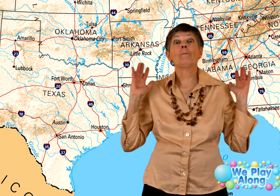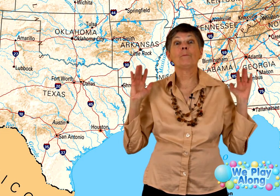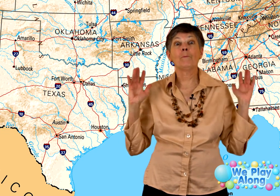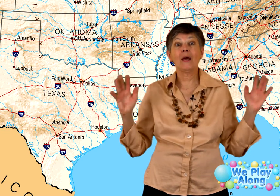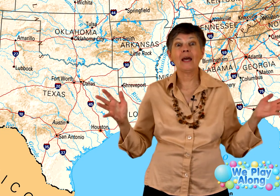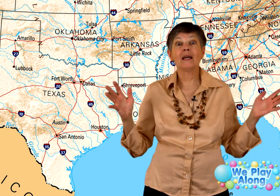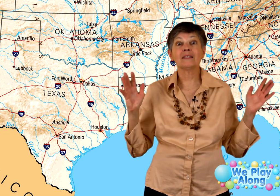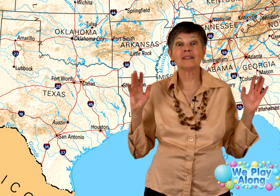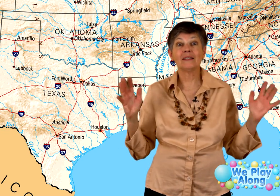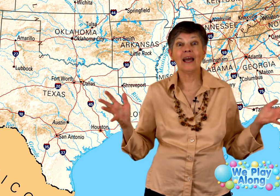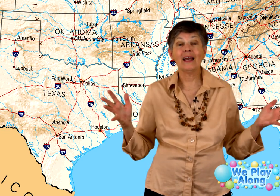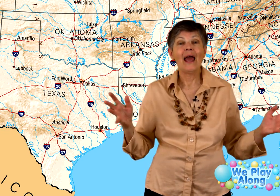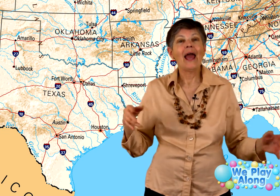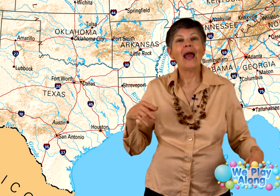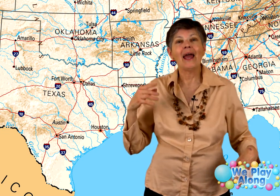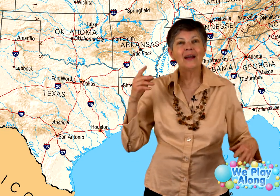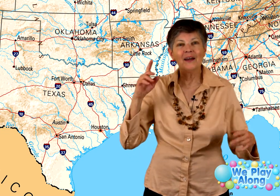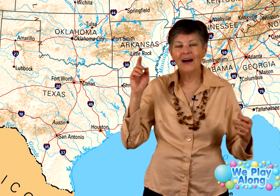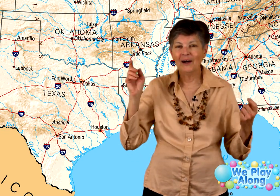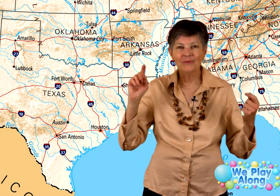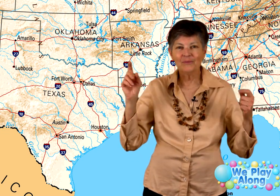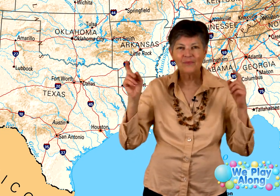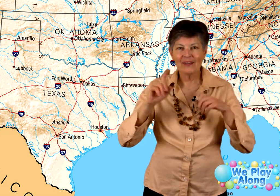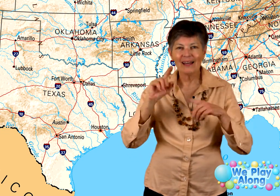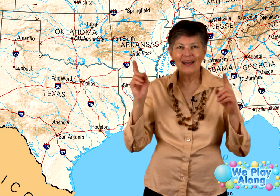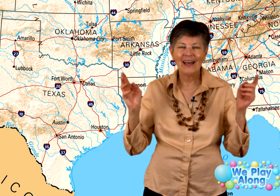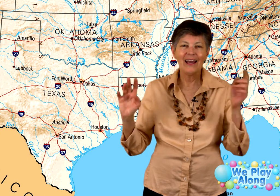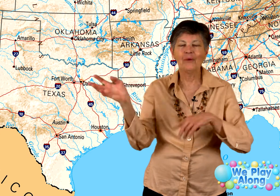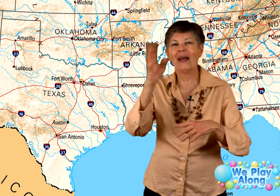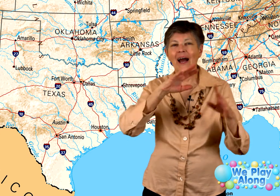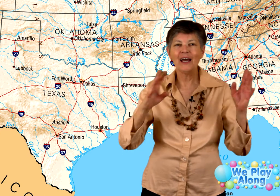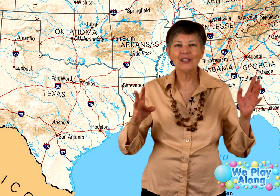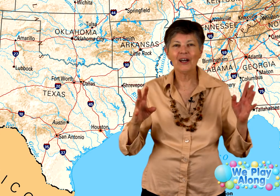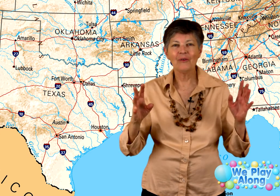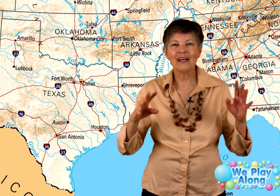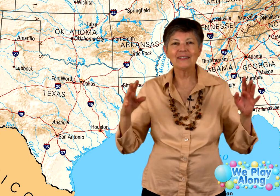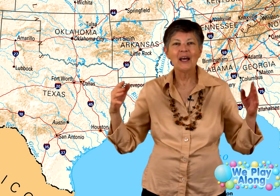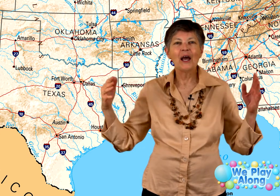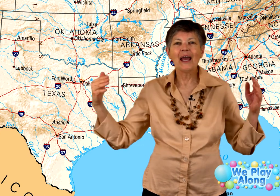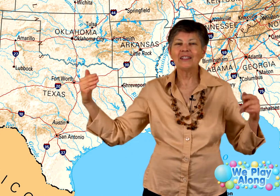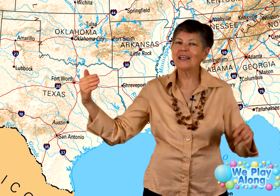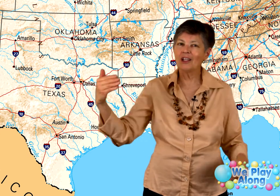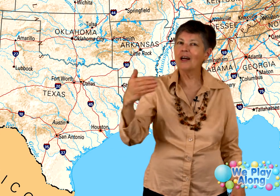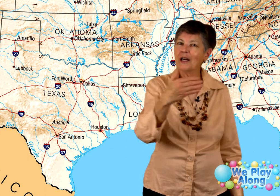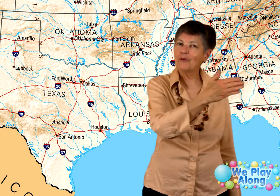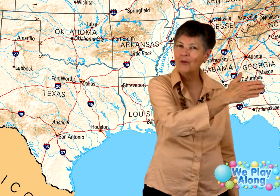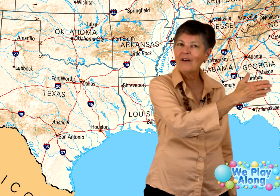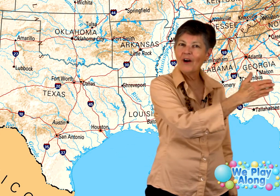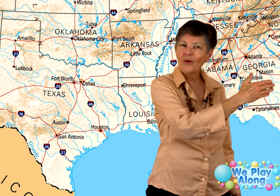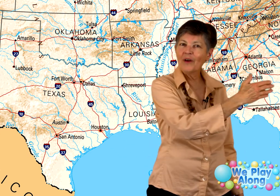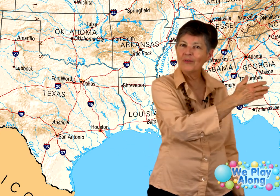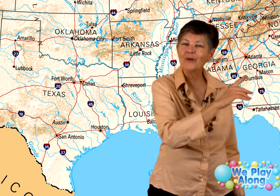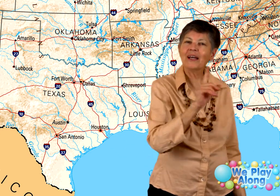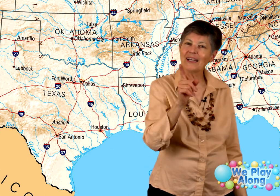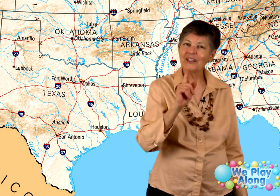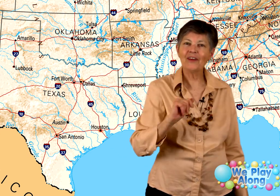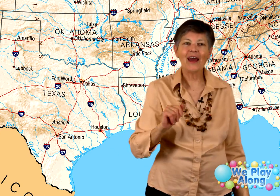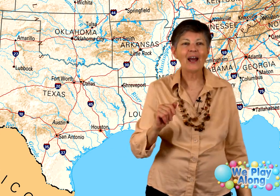big state. And anyway, I digress. It takes a long time to drive all the way through, I gotta tell you that.